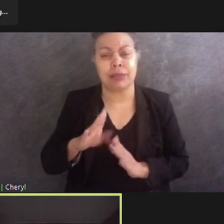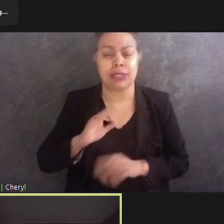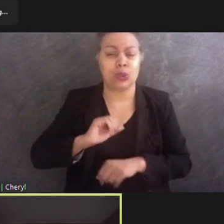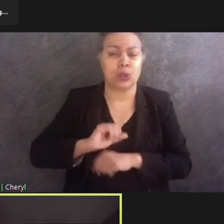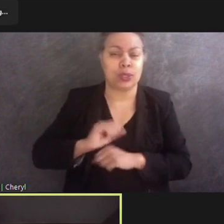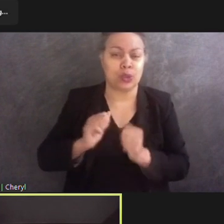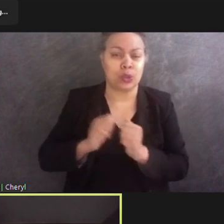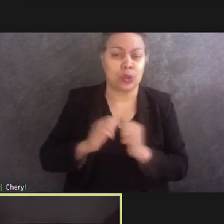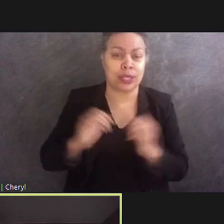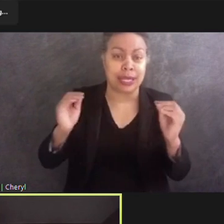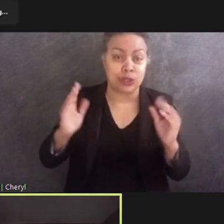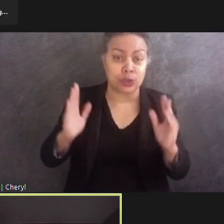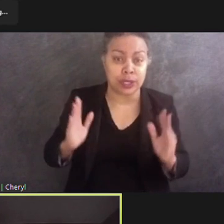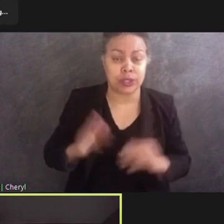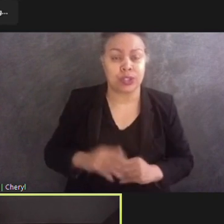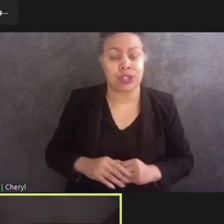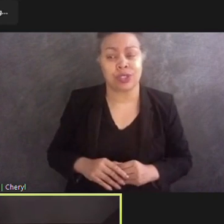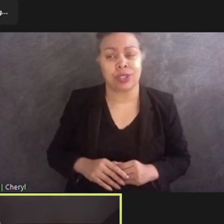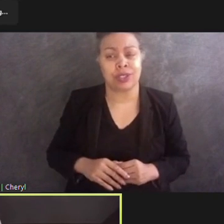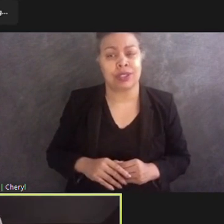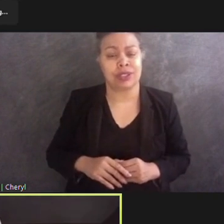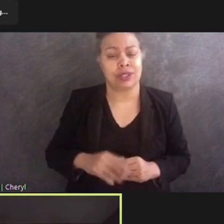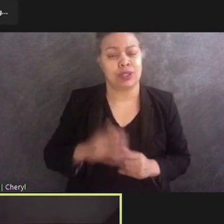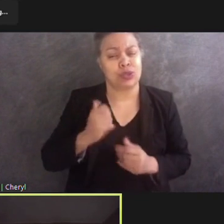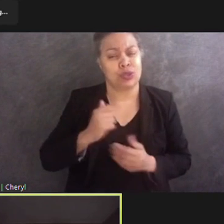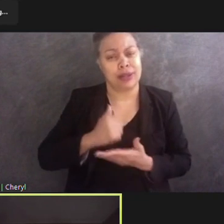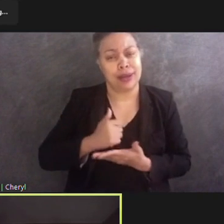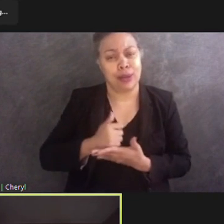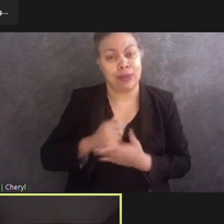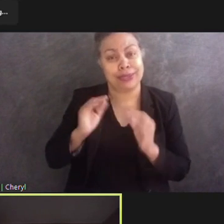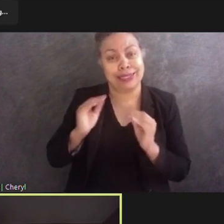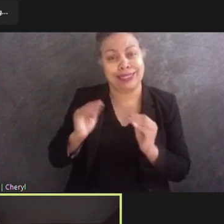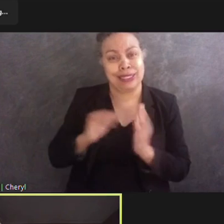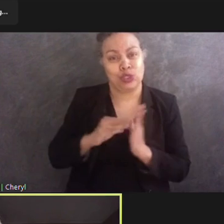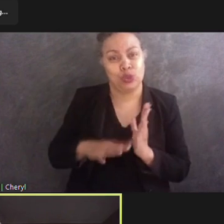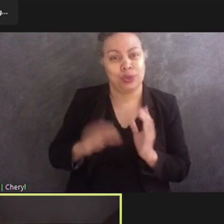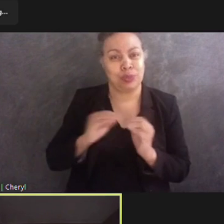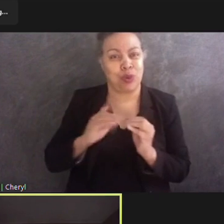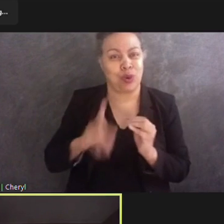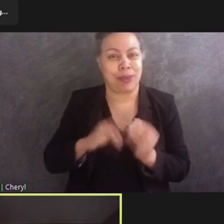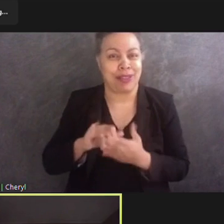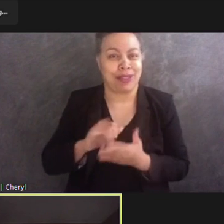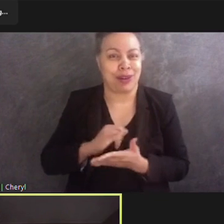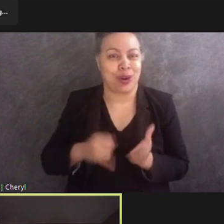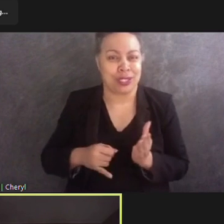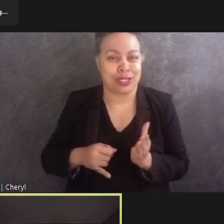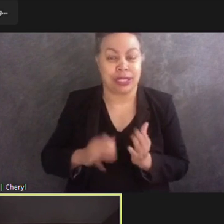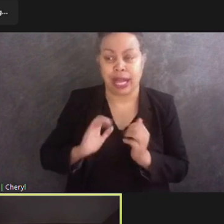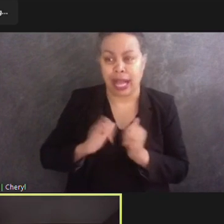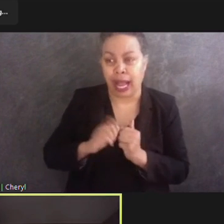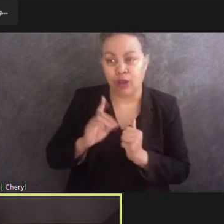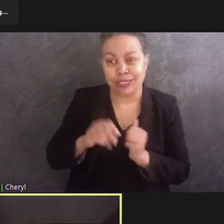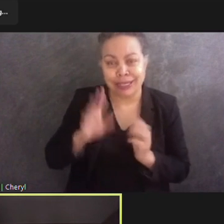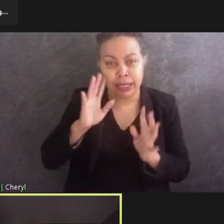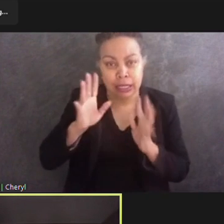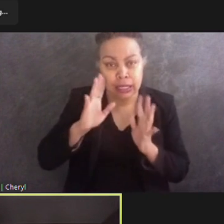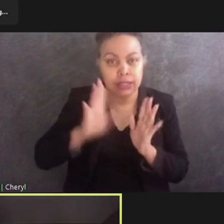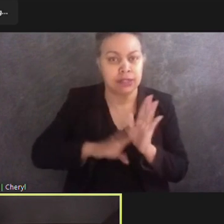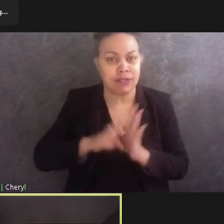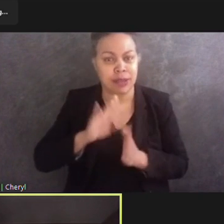to help teach students more about that art, how it was developed. Public art is a